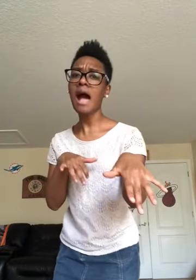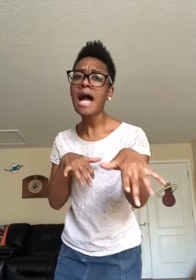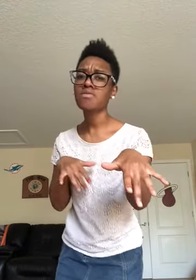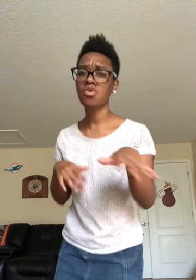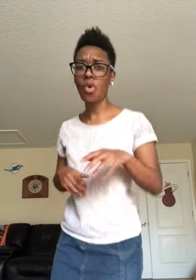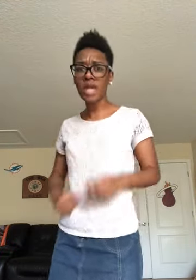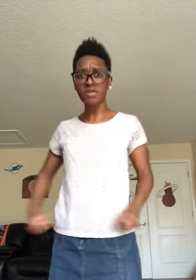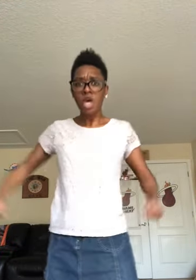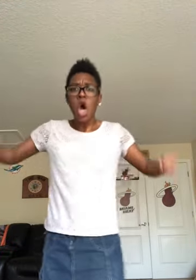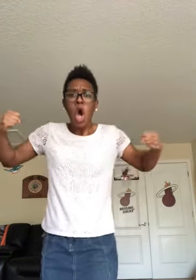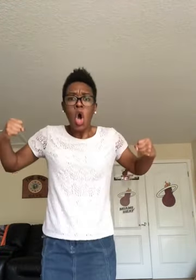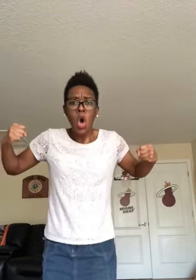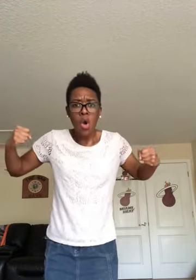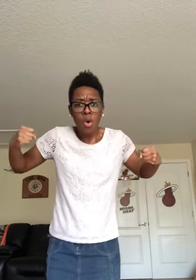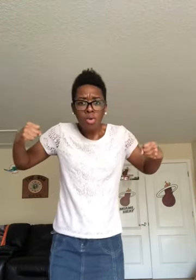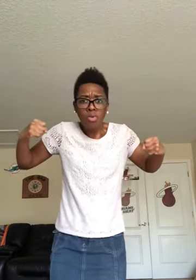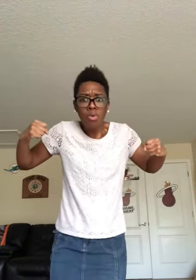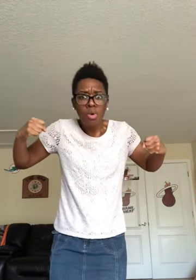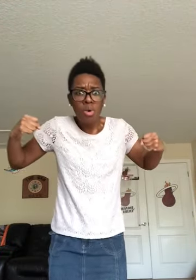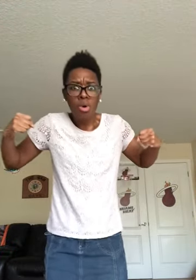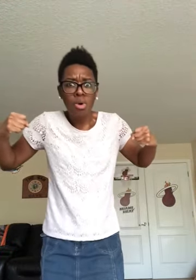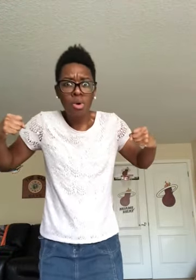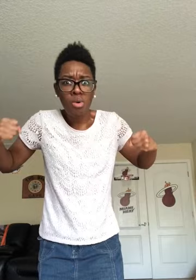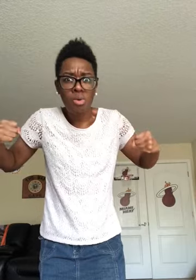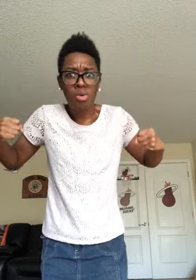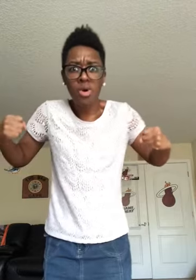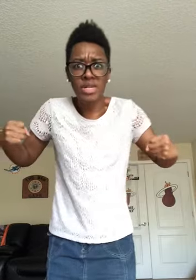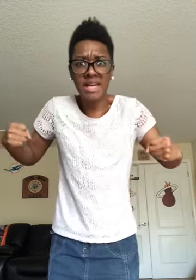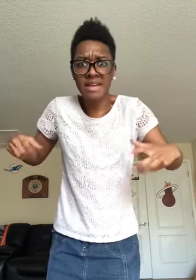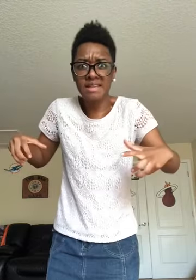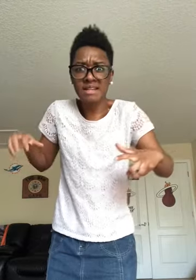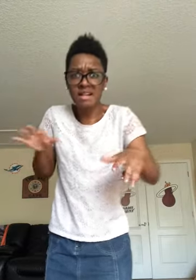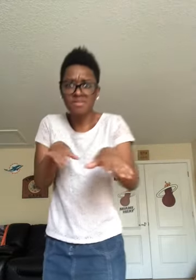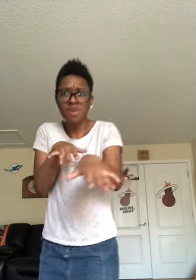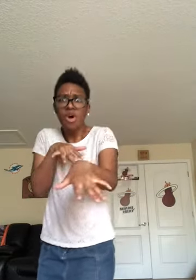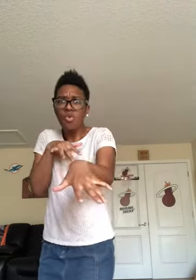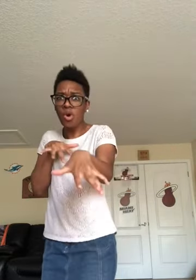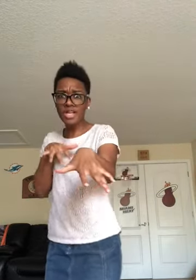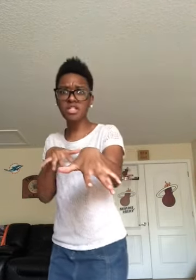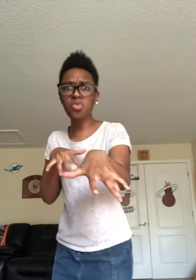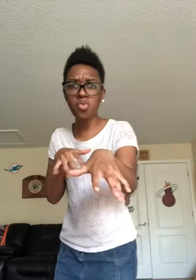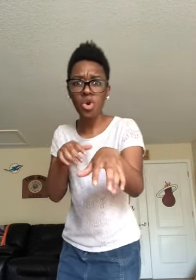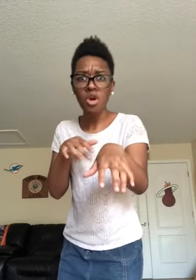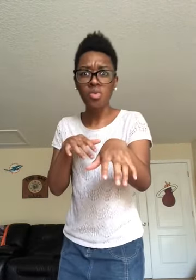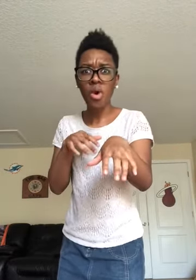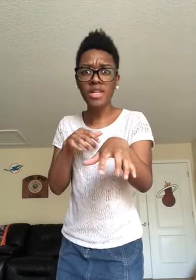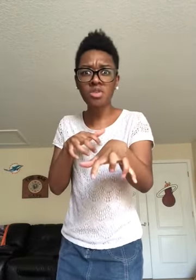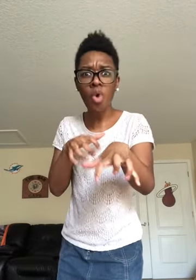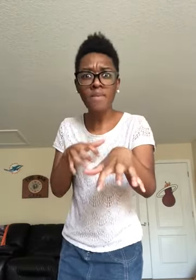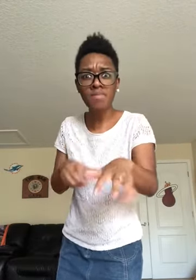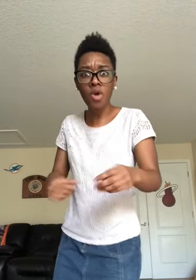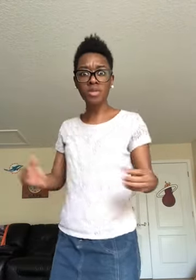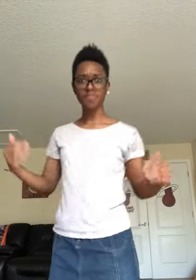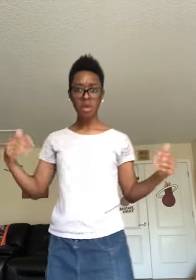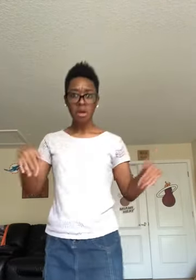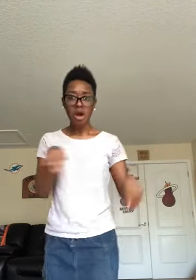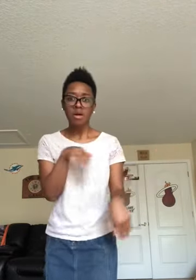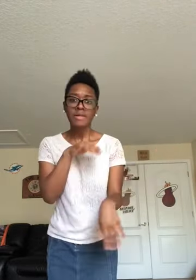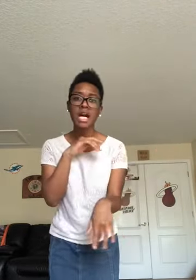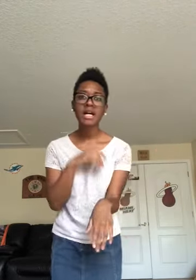I'm throwing out. Oh, oh, okay, um, why do you, what do you want my bone? Because